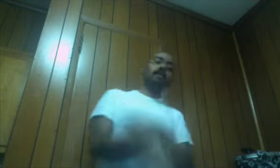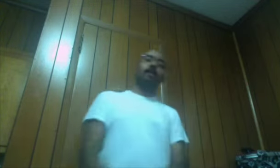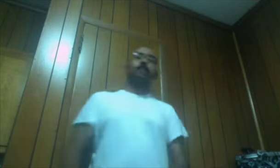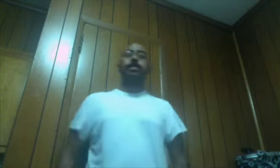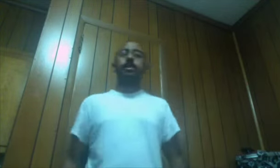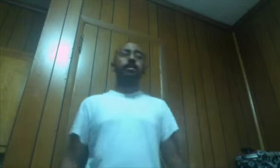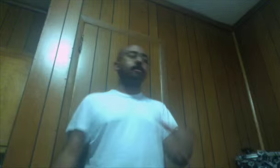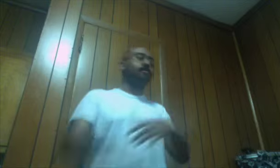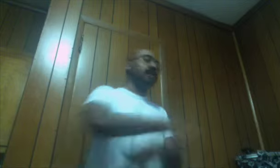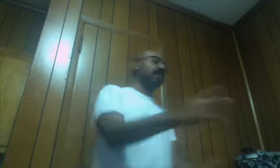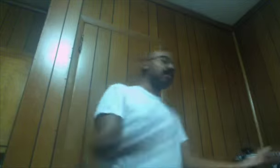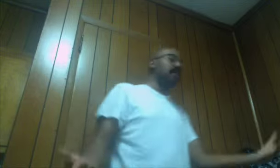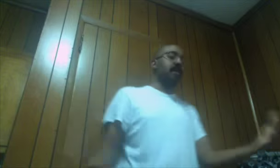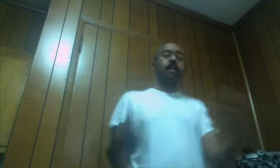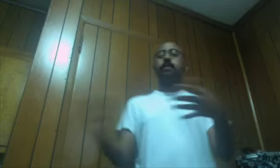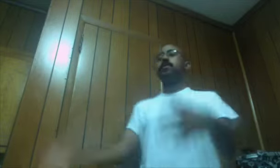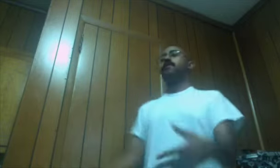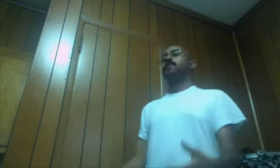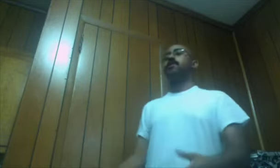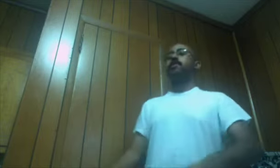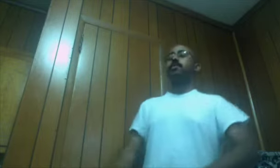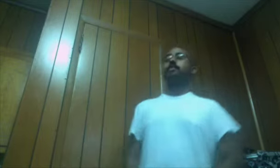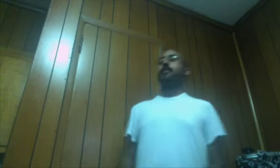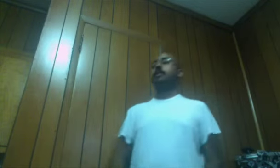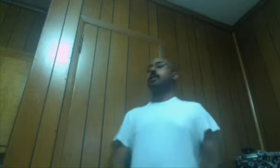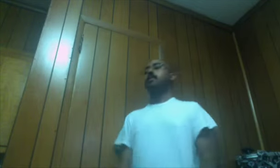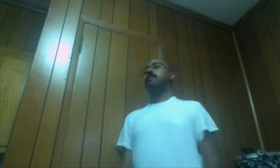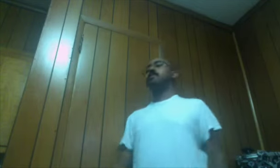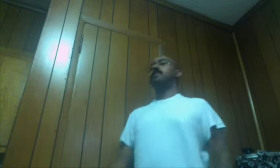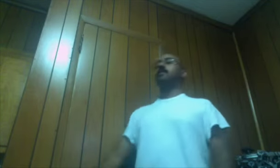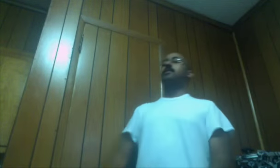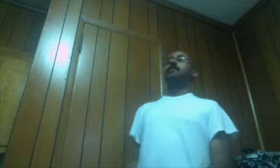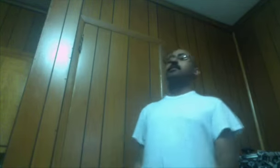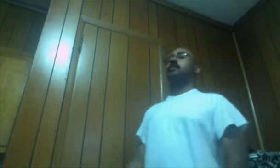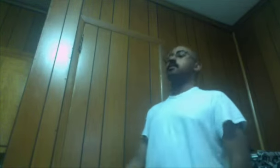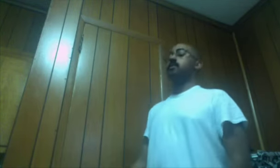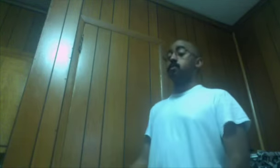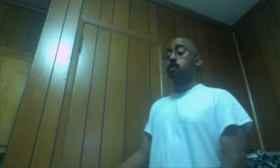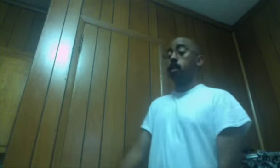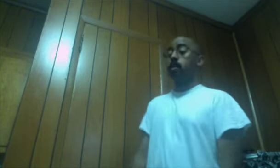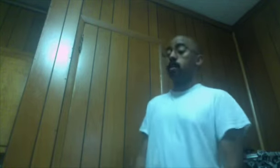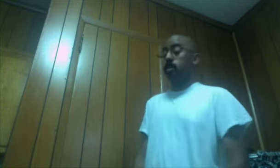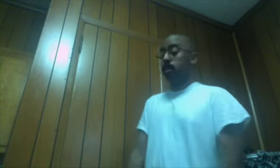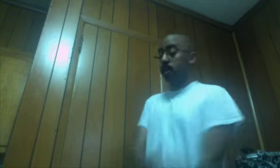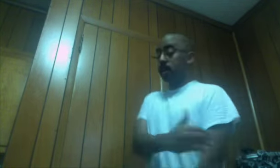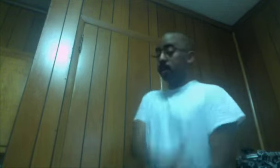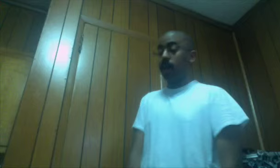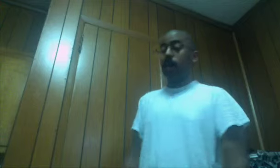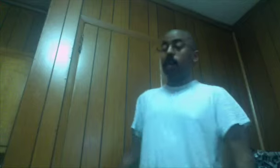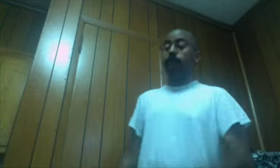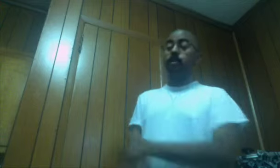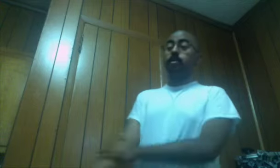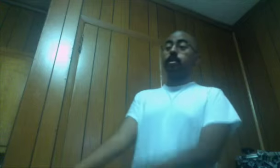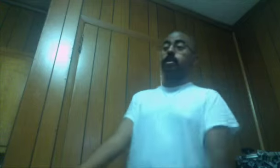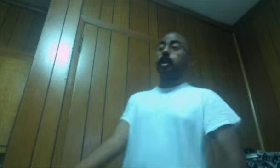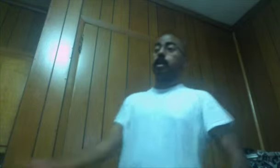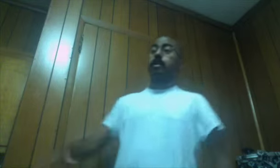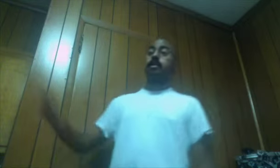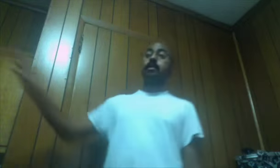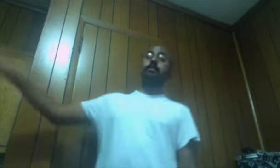it But you Know They're Busting In there This fool Is so Stupid He still Sees His sister Who cut His leg Off Goes Insane And has Clearly